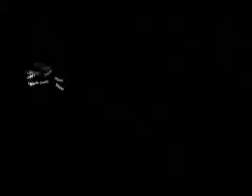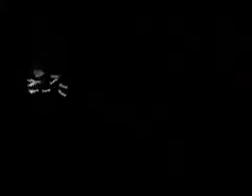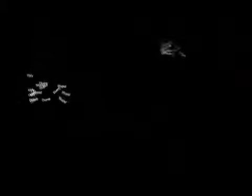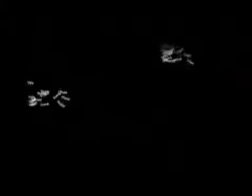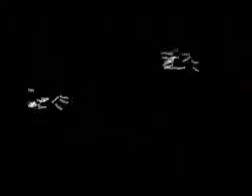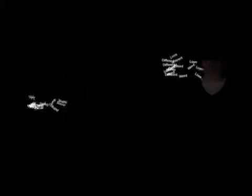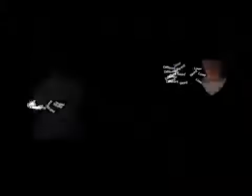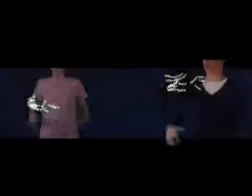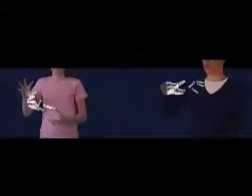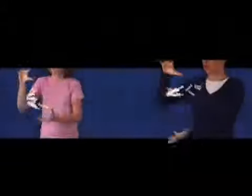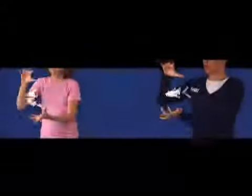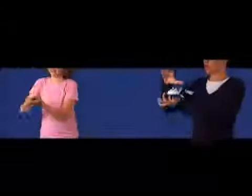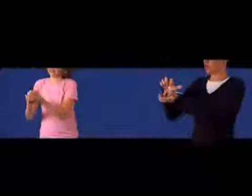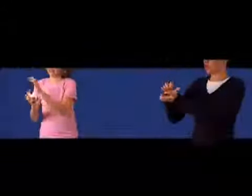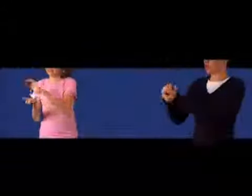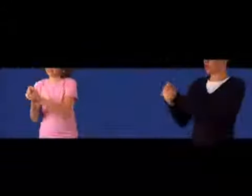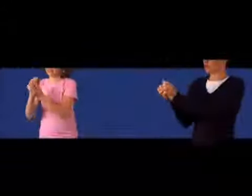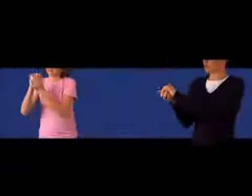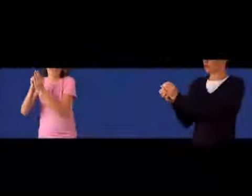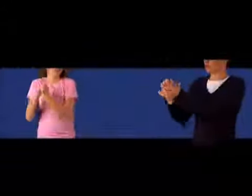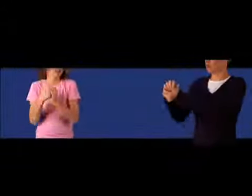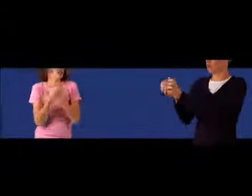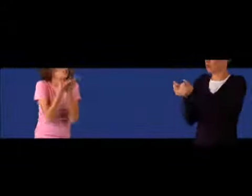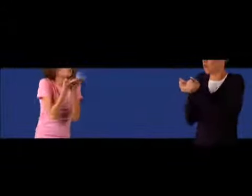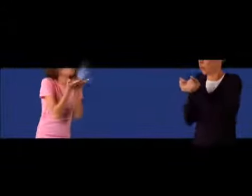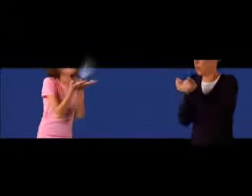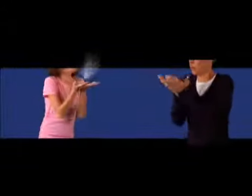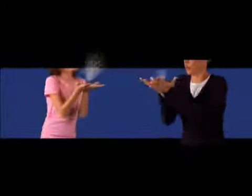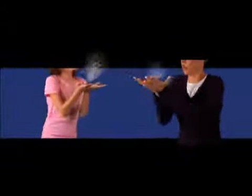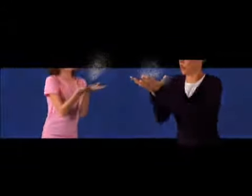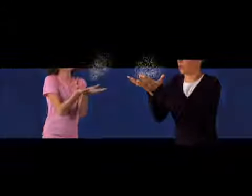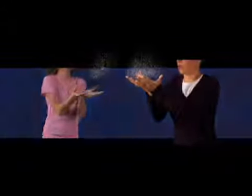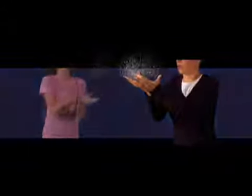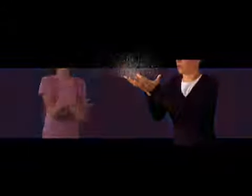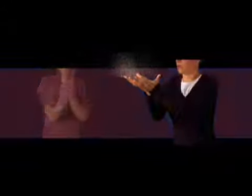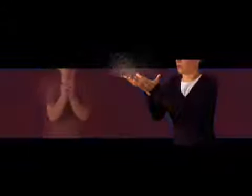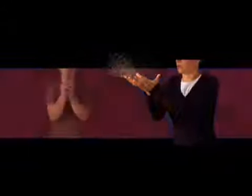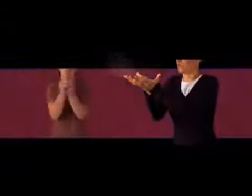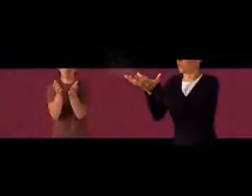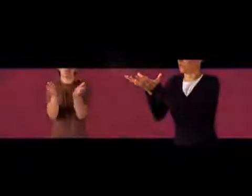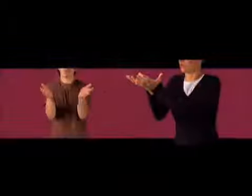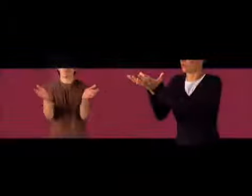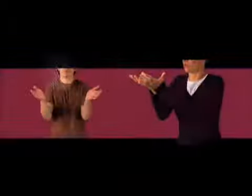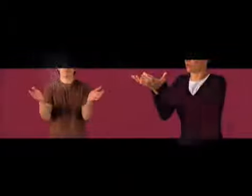no. So don't you bring me down today.